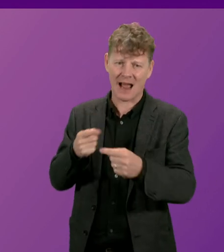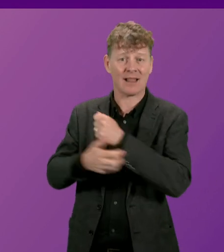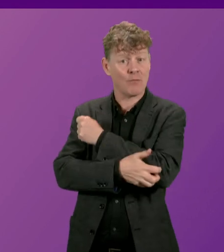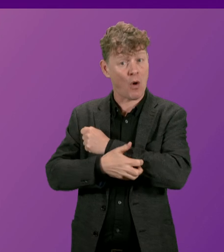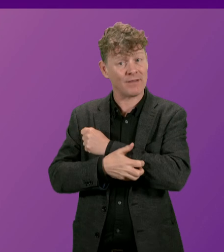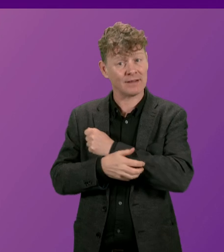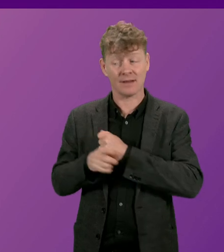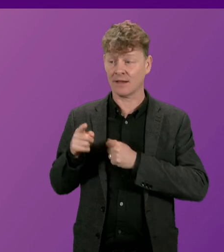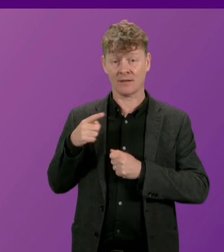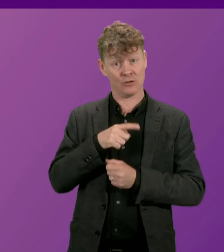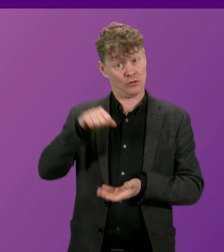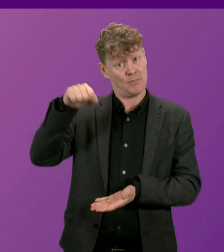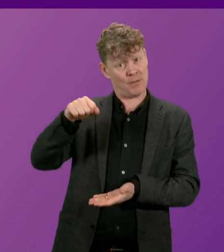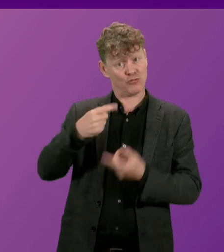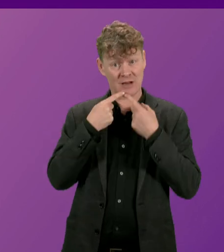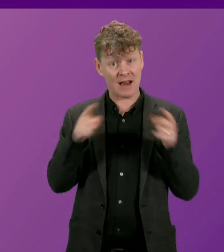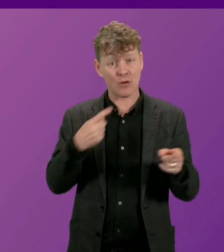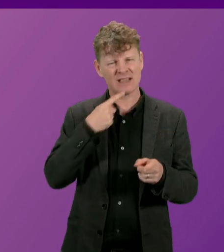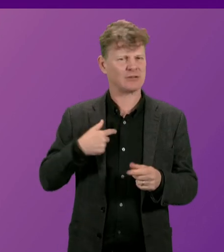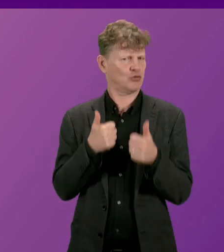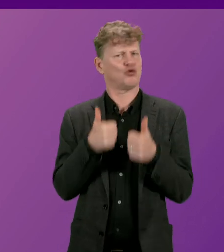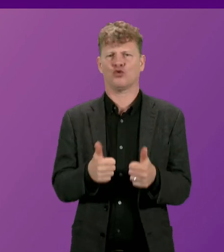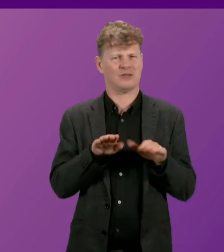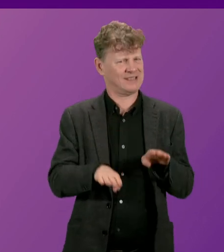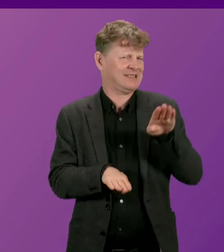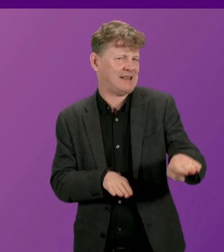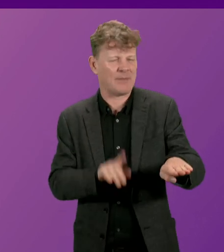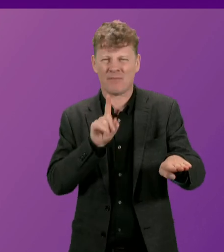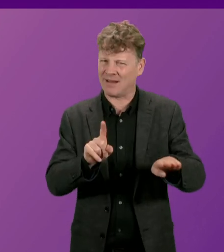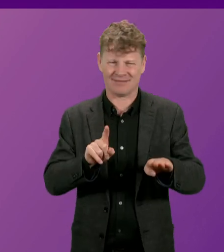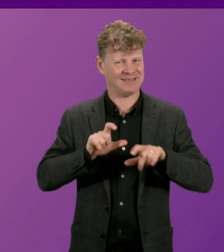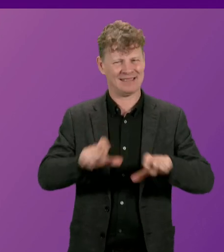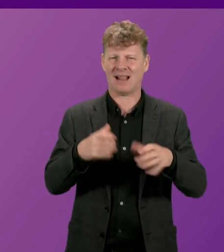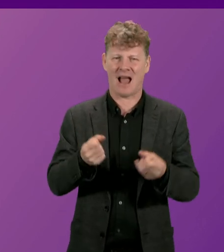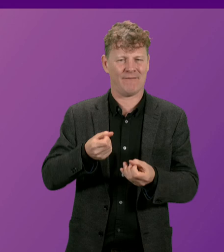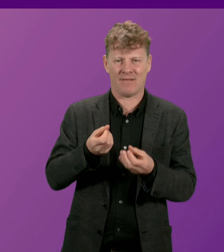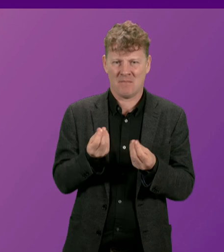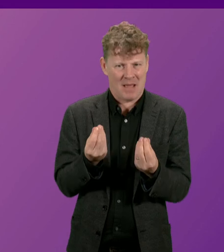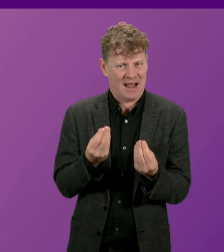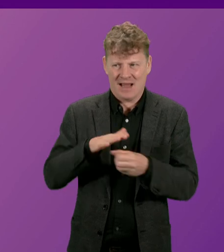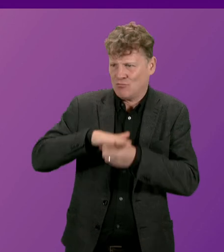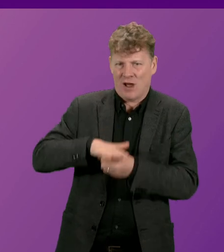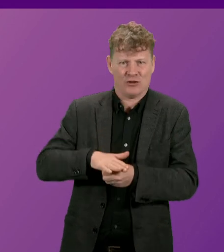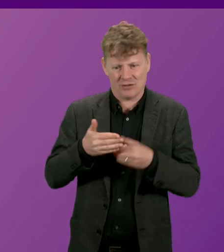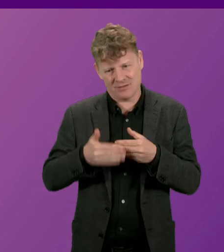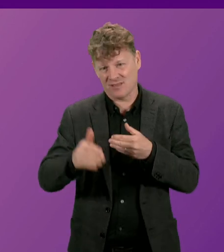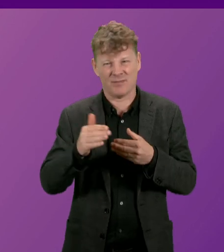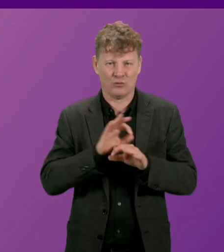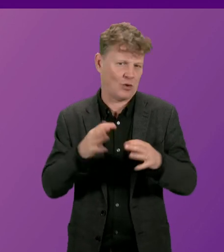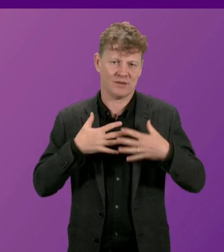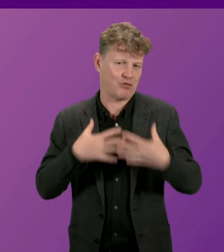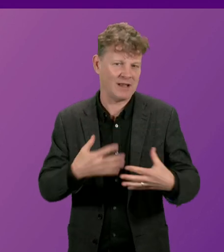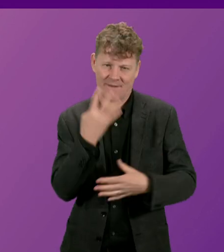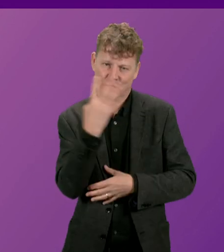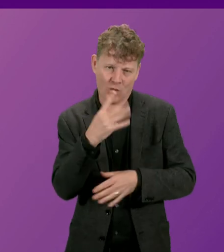yesterday are a step in the right direction, we still face significant cost pressures going forward. This is hardly surprising after 14 years of